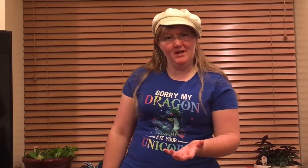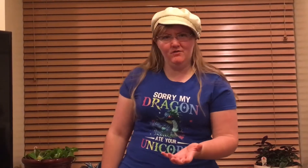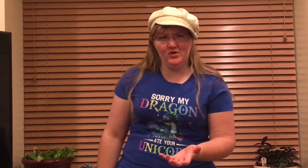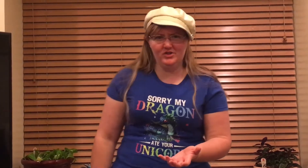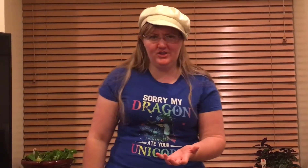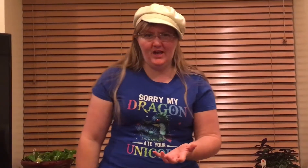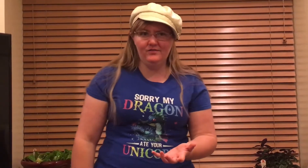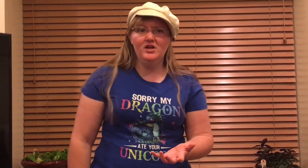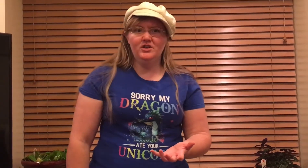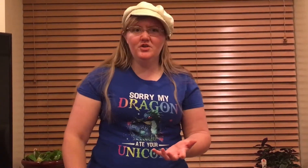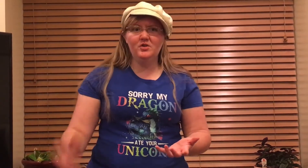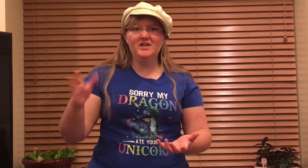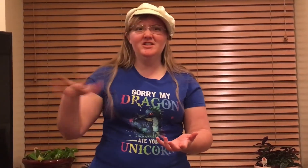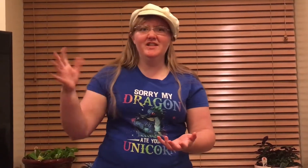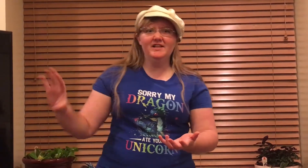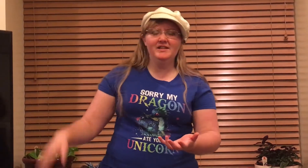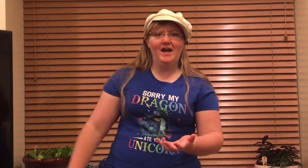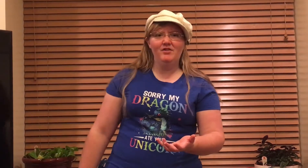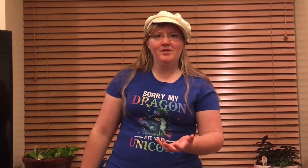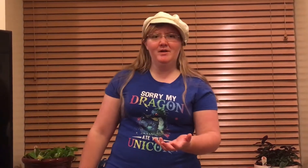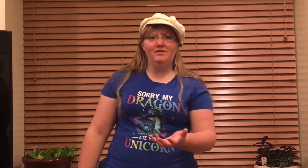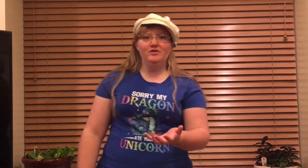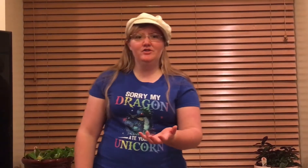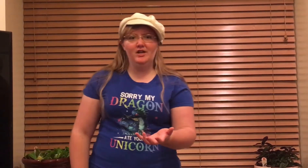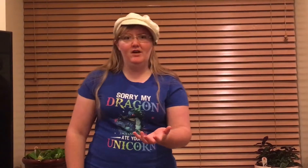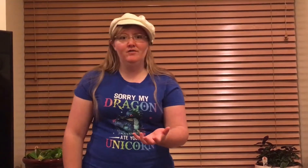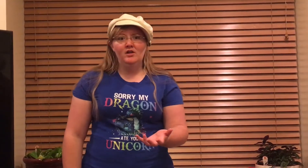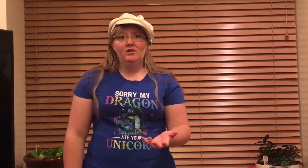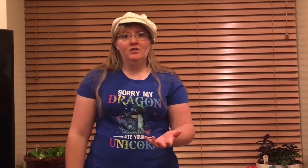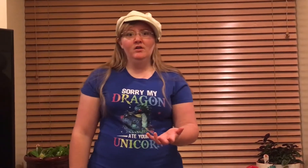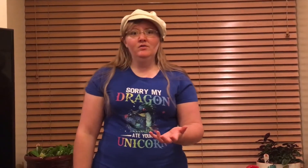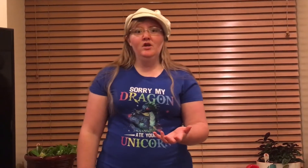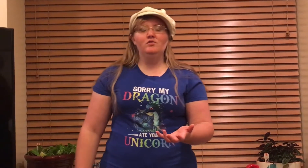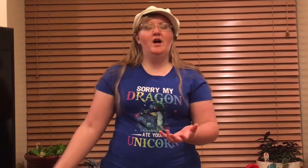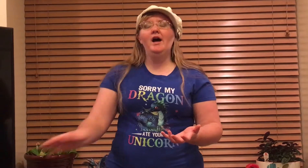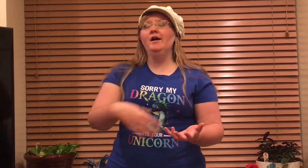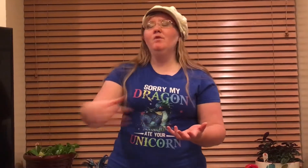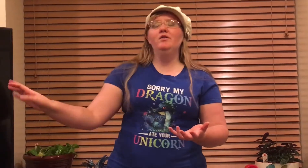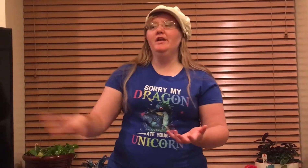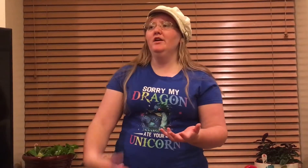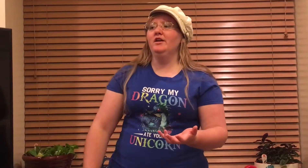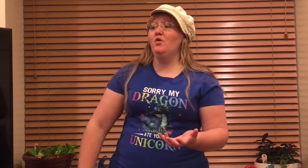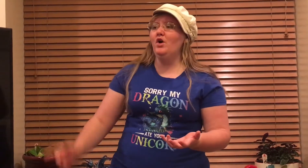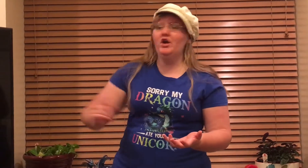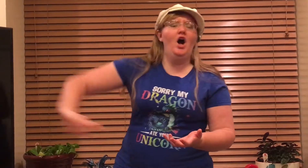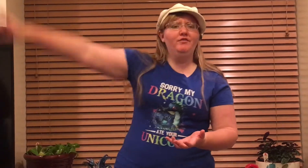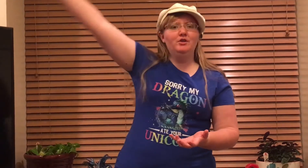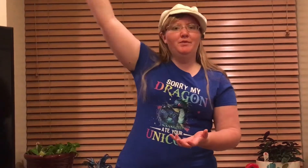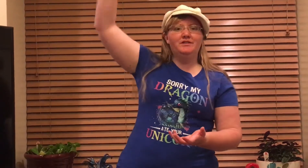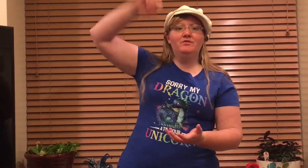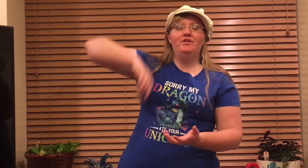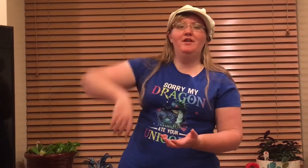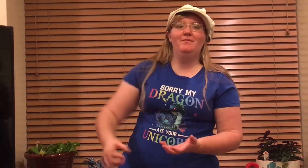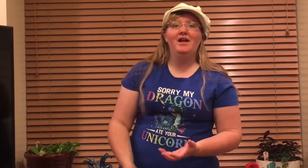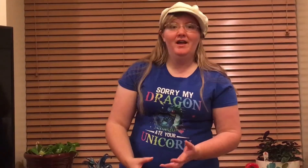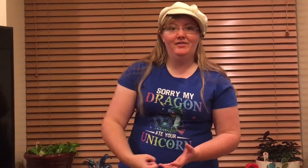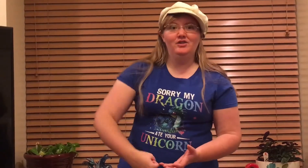it for yourself so that you can sell it and have all the money for yourself. No, no, I won't hear another word. Off to prison with him. And they